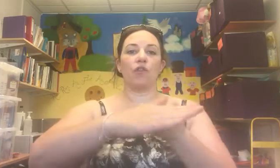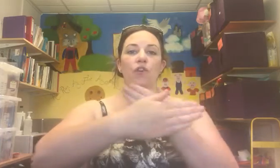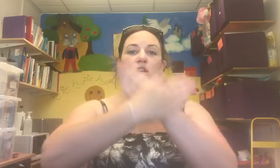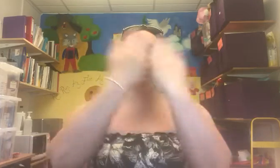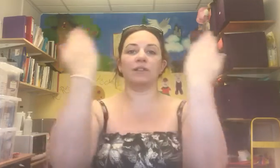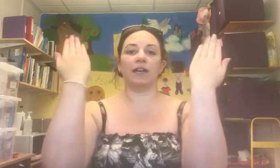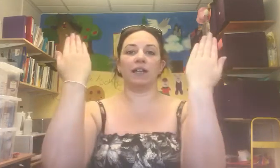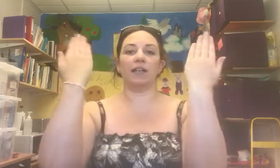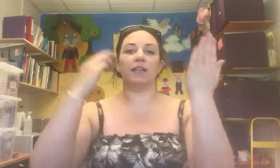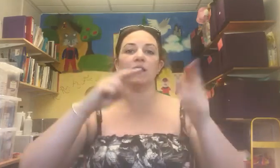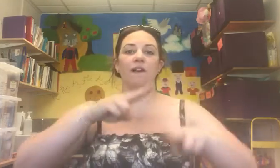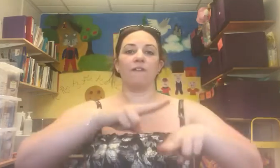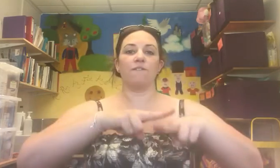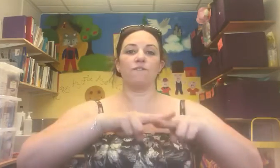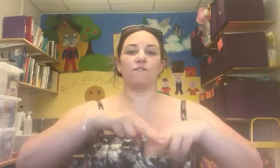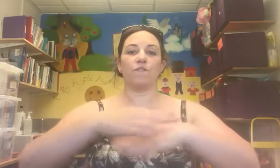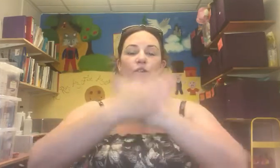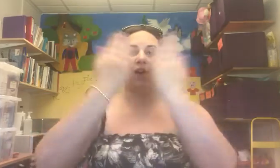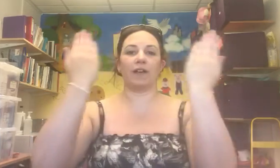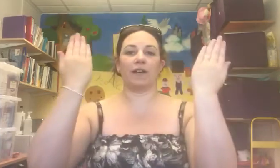Thursday, Friday.